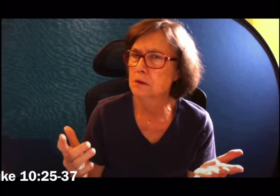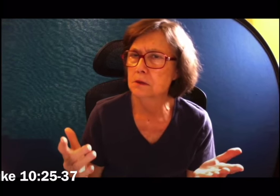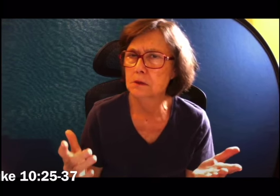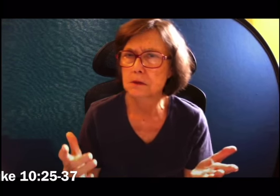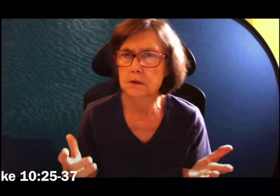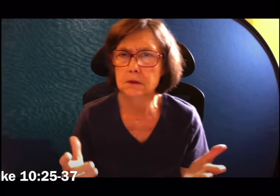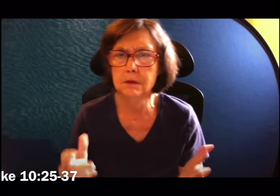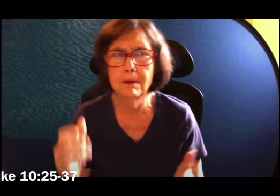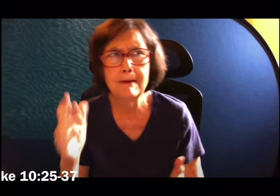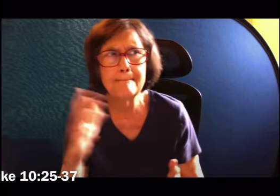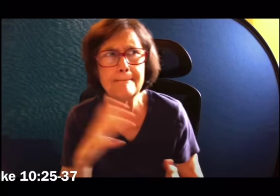eternal life?